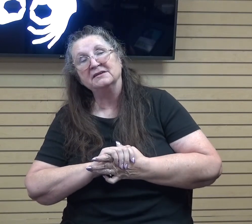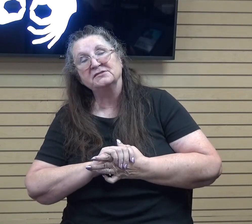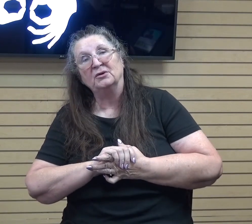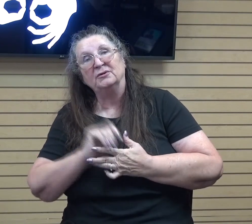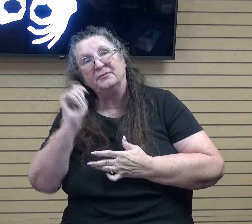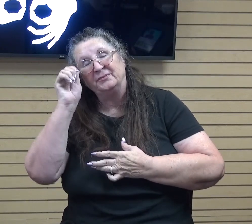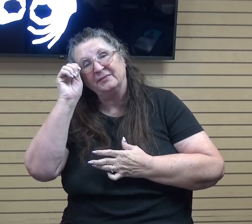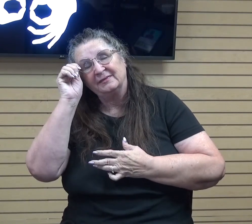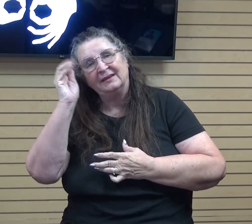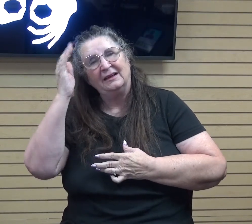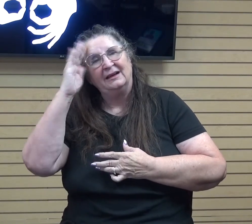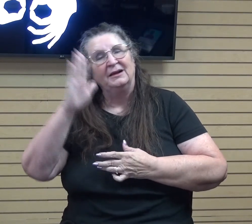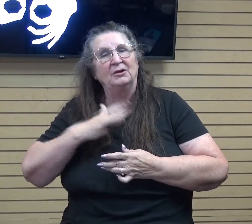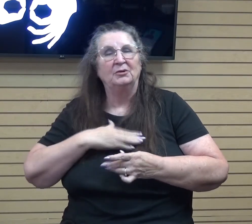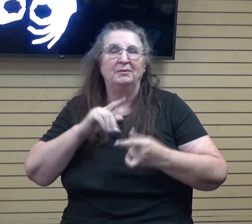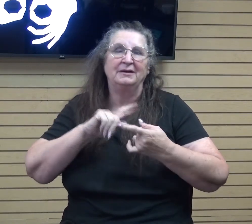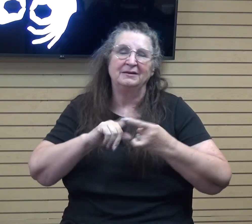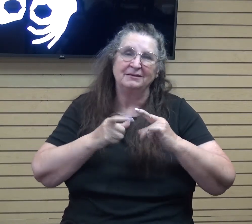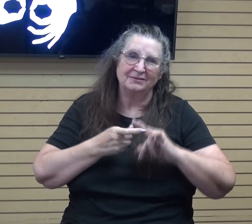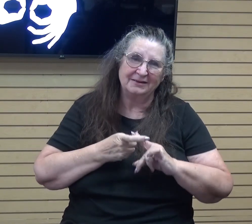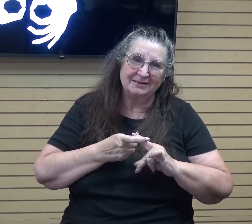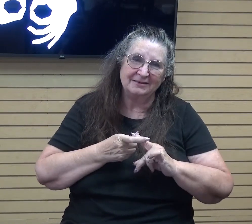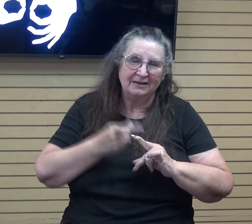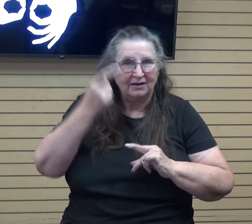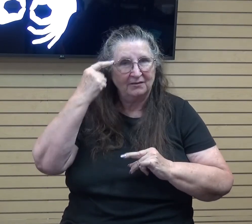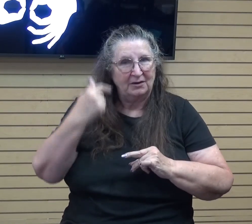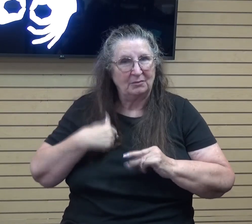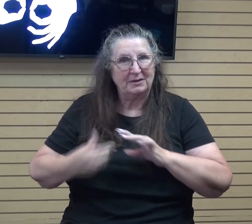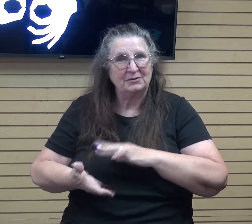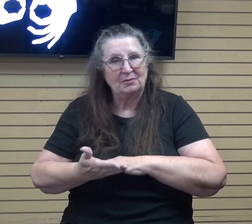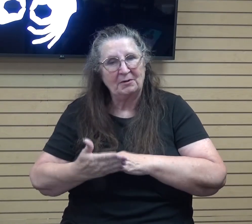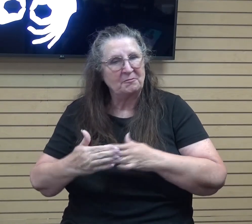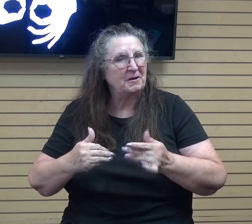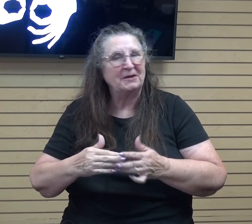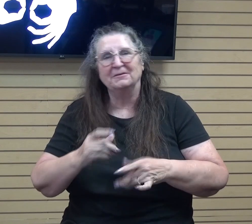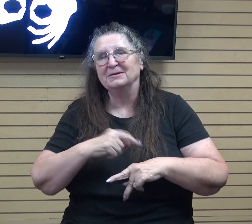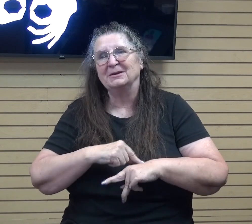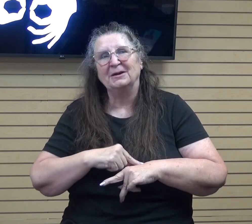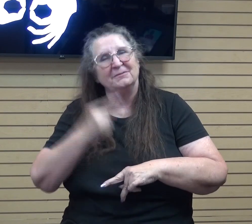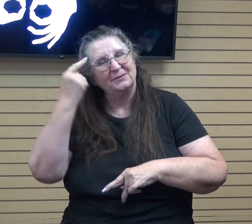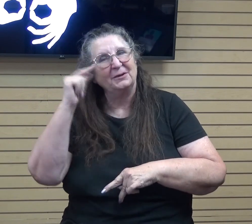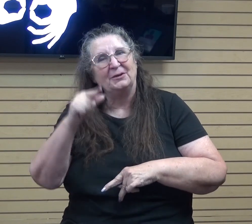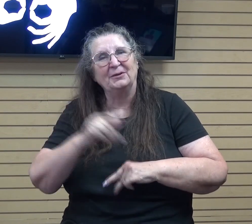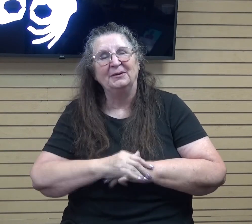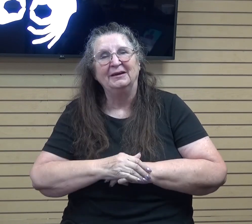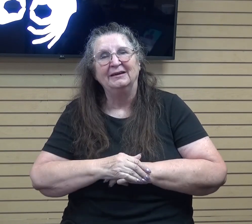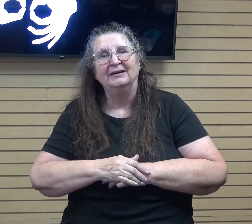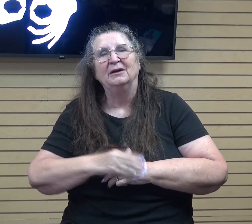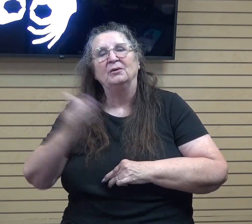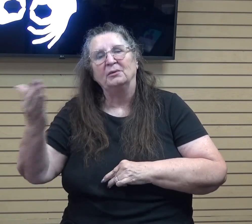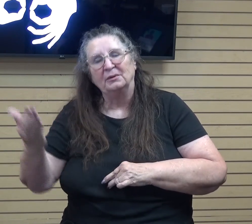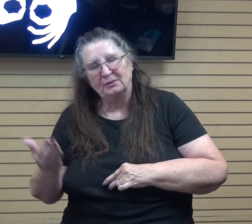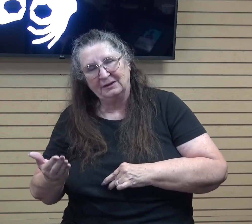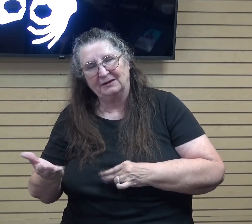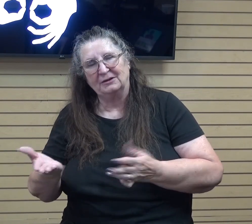Well, hello, my friends. For me this morning, whatever time of day it is for you, we welcome you to our daily